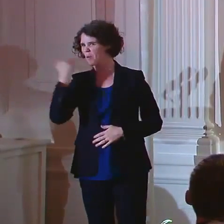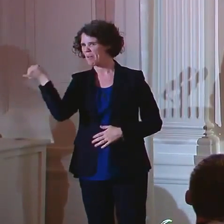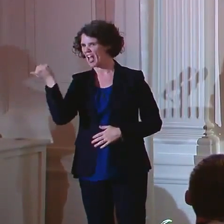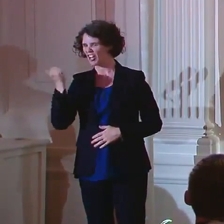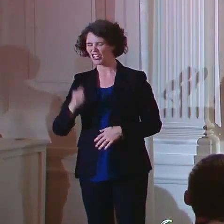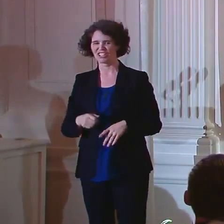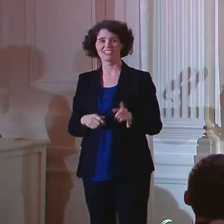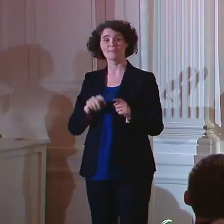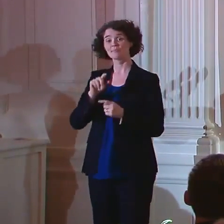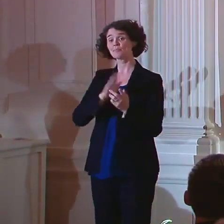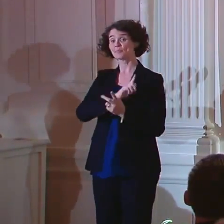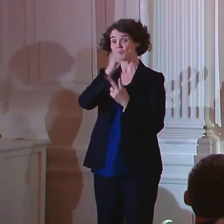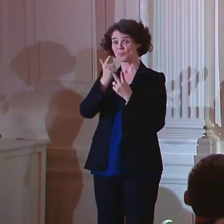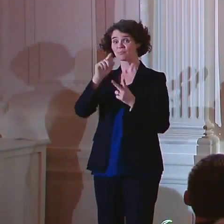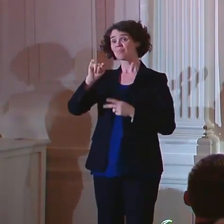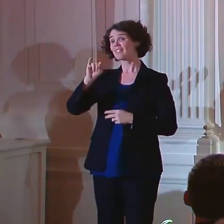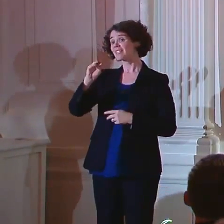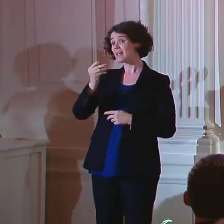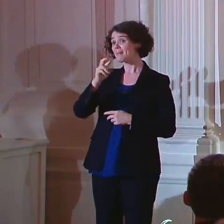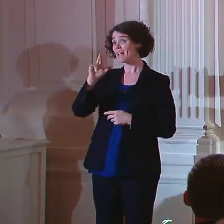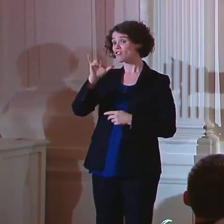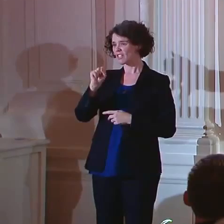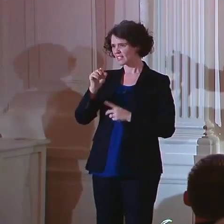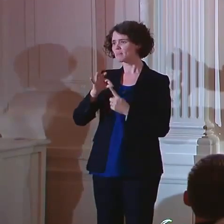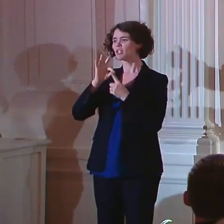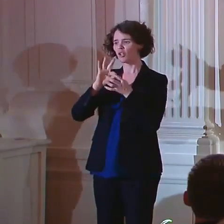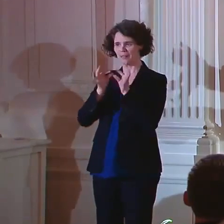Tim Harris is a Special Olympian in basketball,